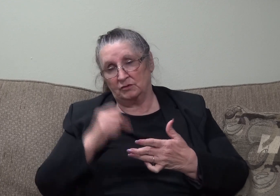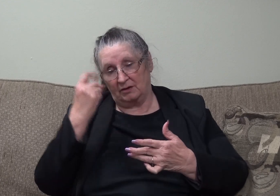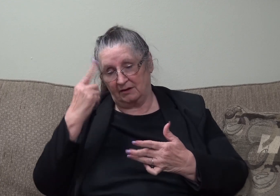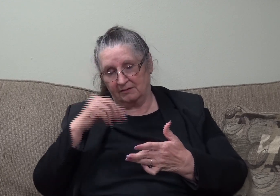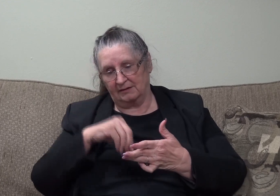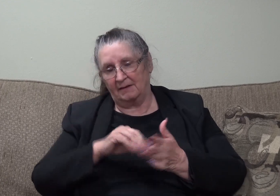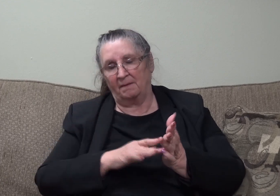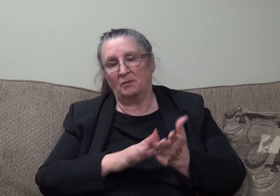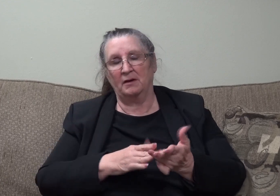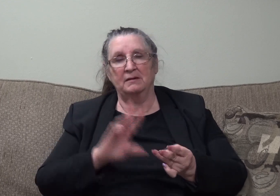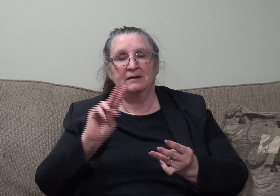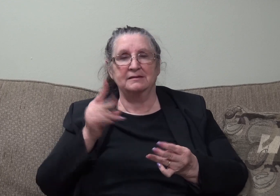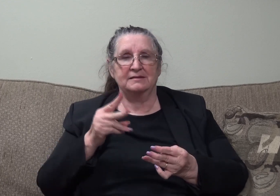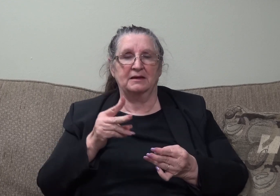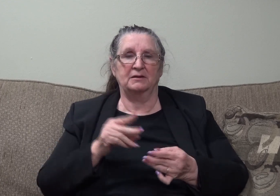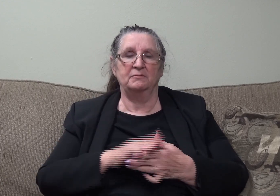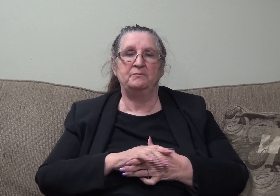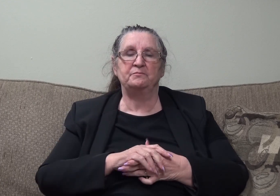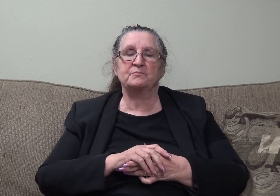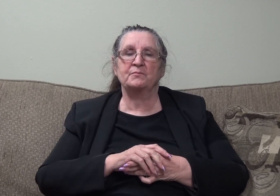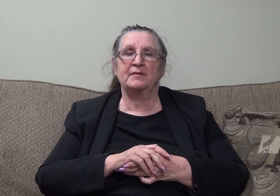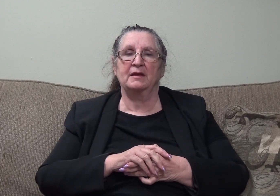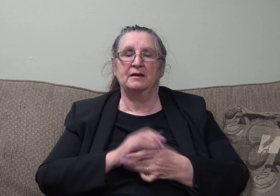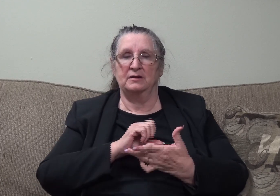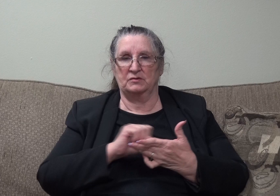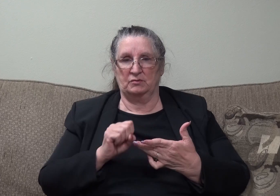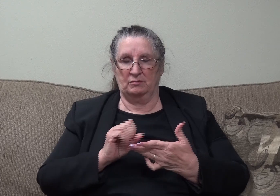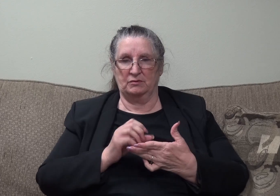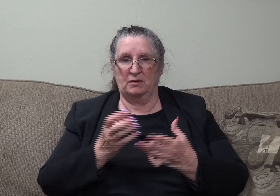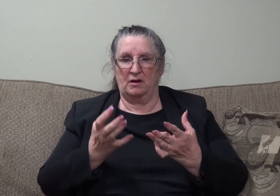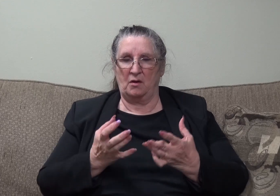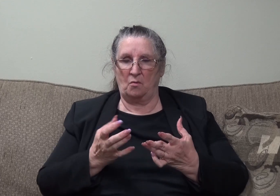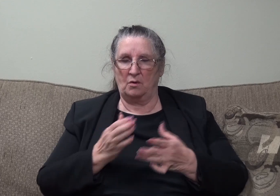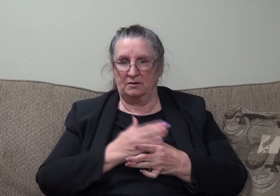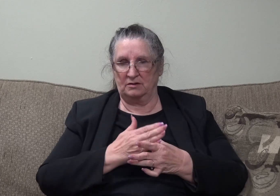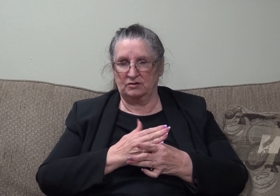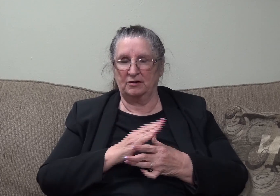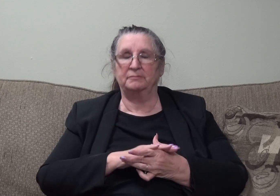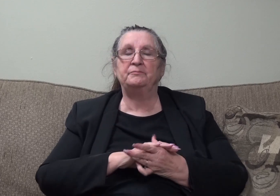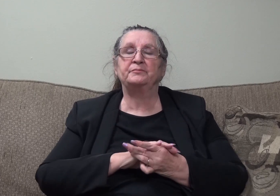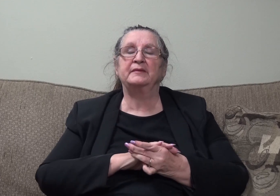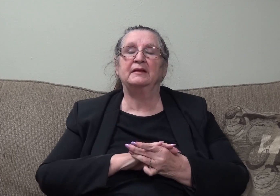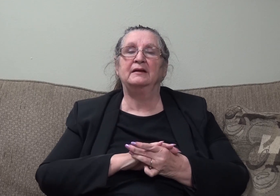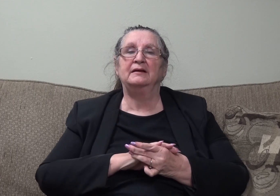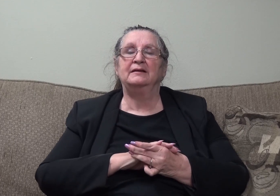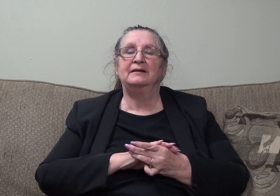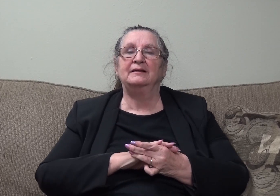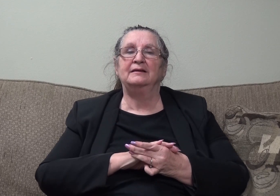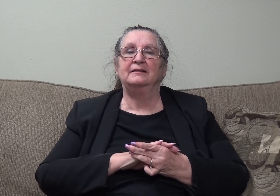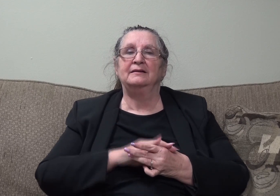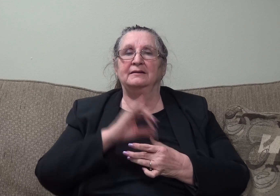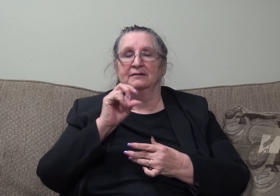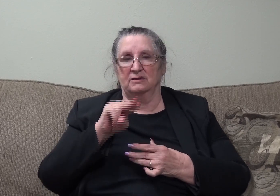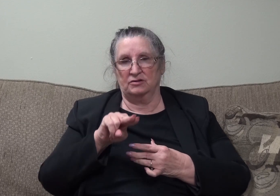So, the second one that I want to bring to this study is, of course, John 1.1.